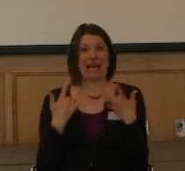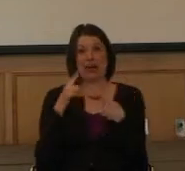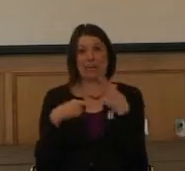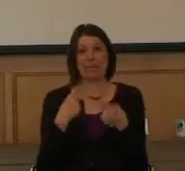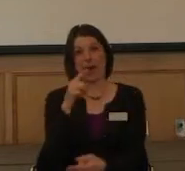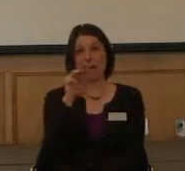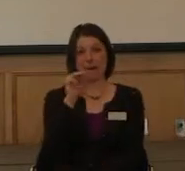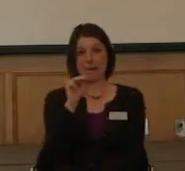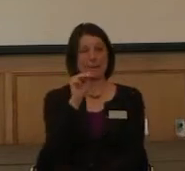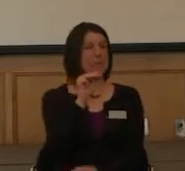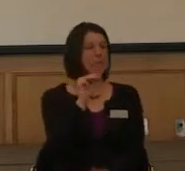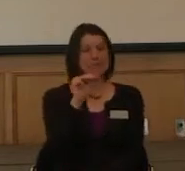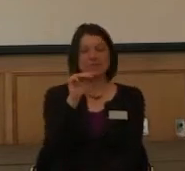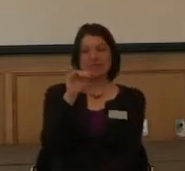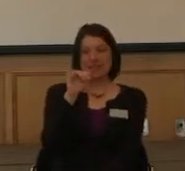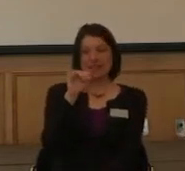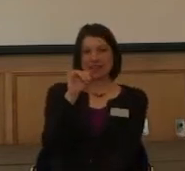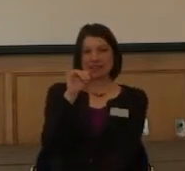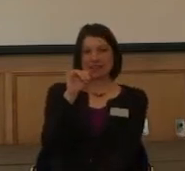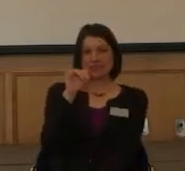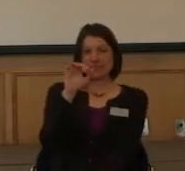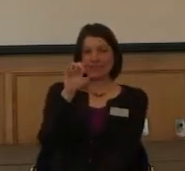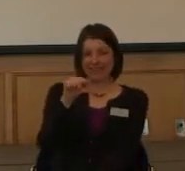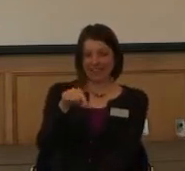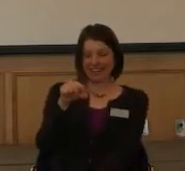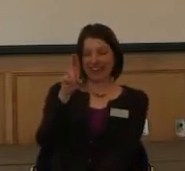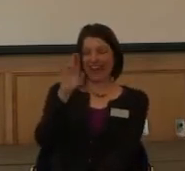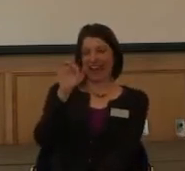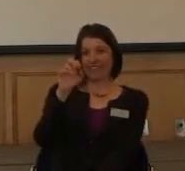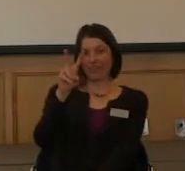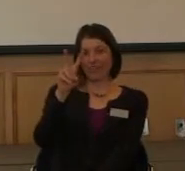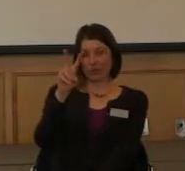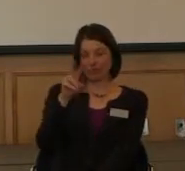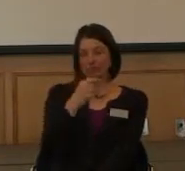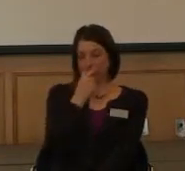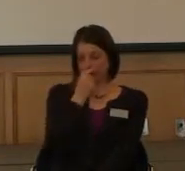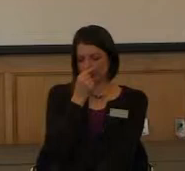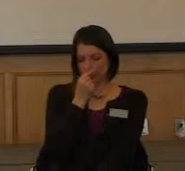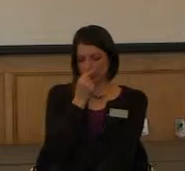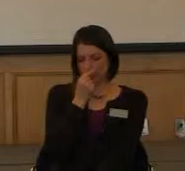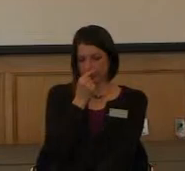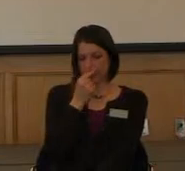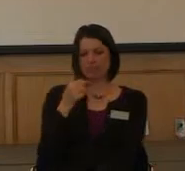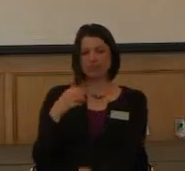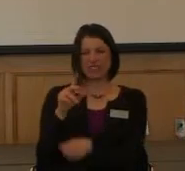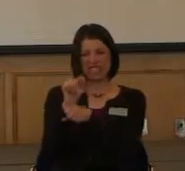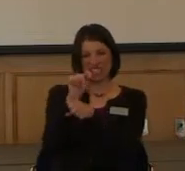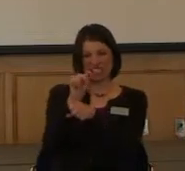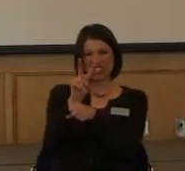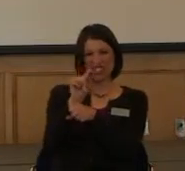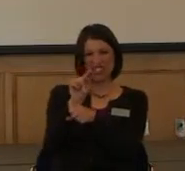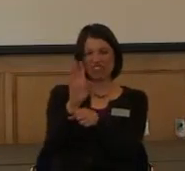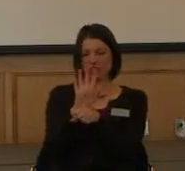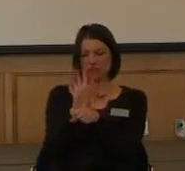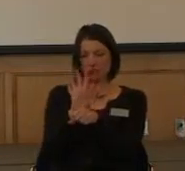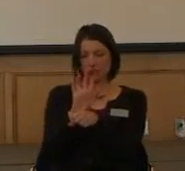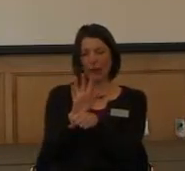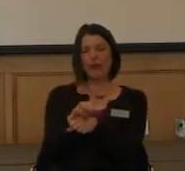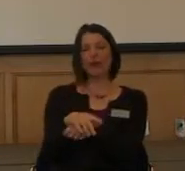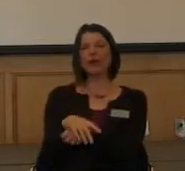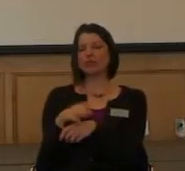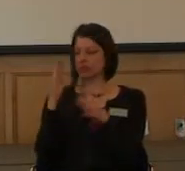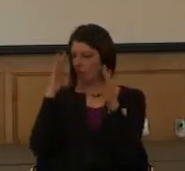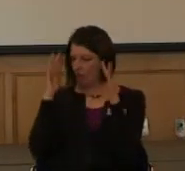Love that show. Well, right about this time, they had an episode of MacGyver that focused on